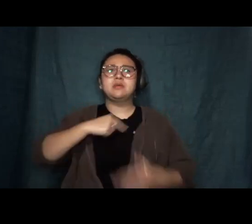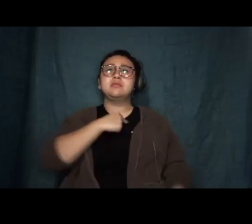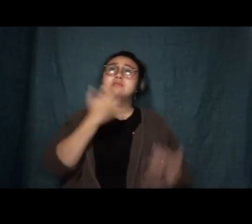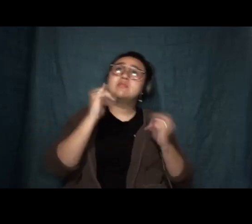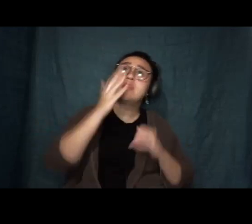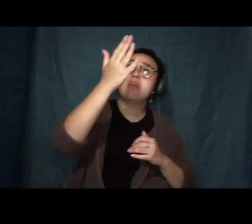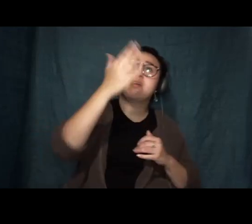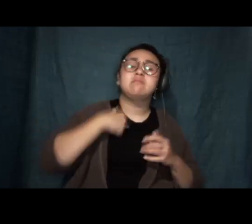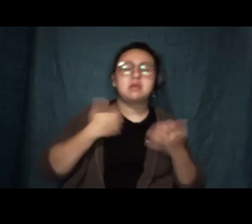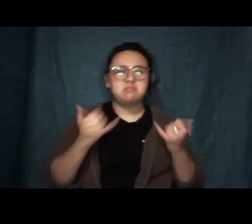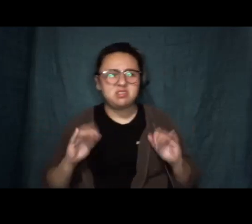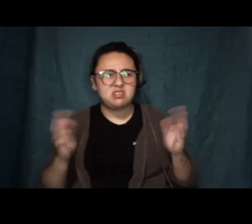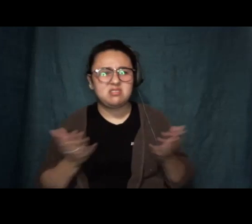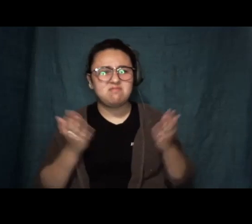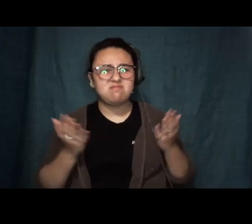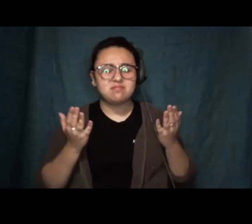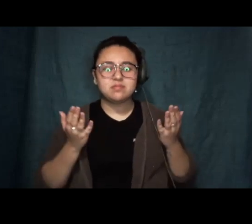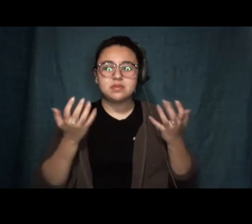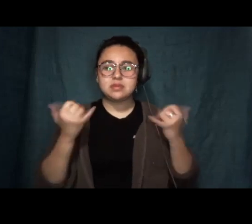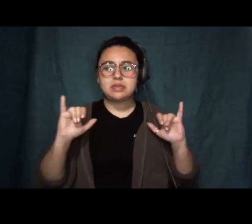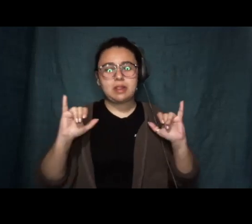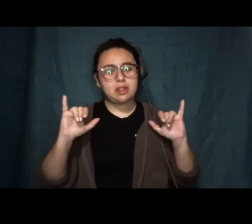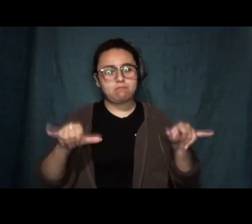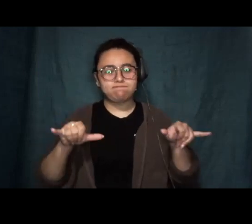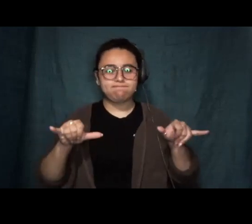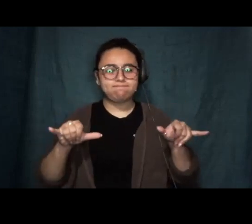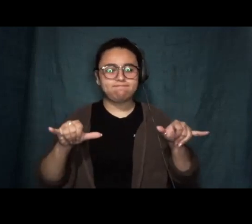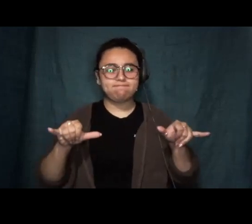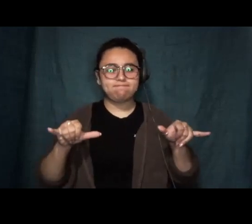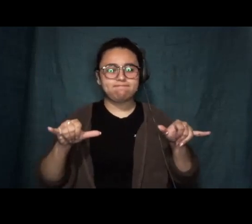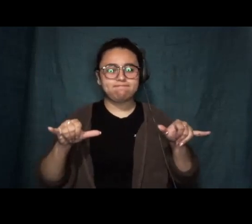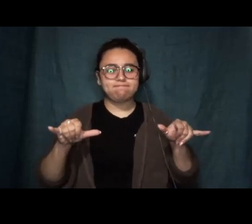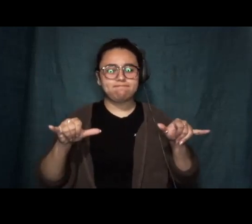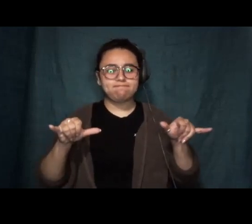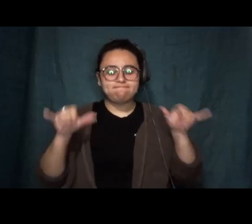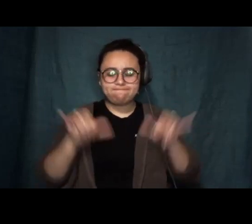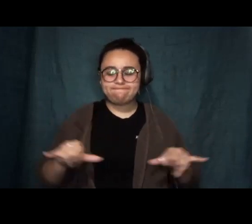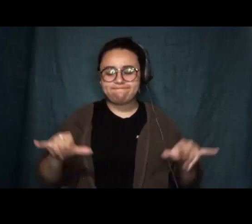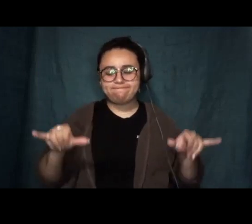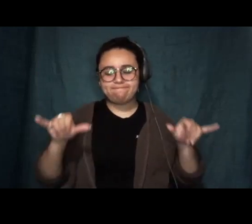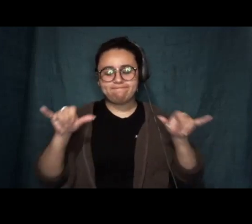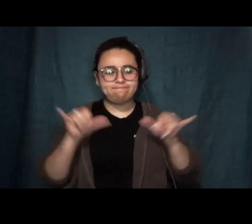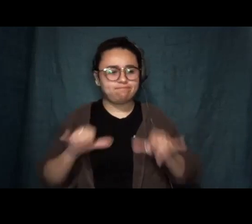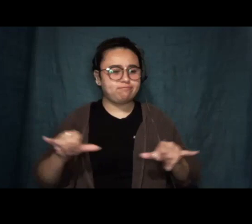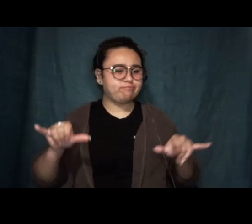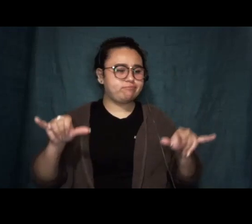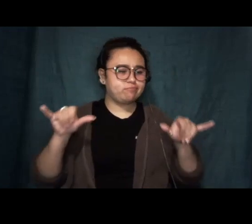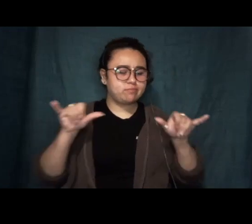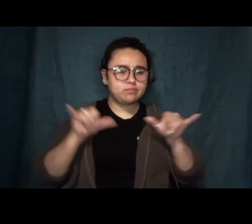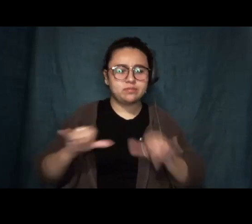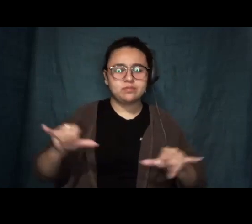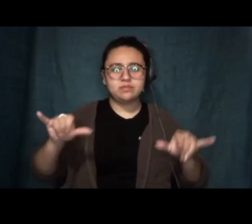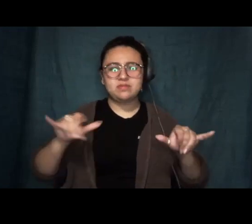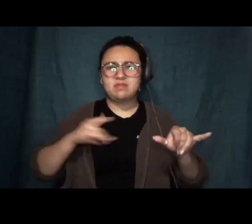still here. Still, motion's antonym in anatomical form. That's